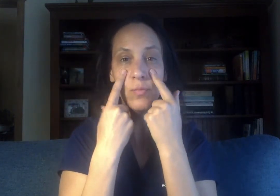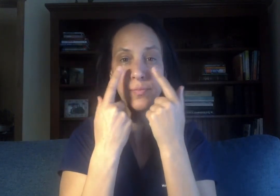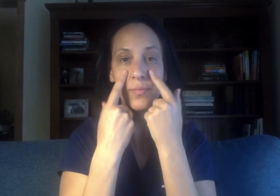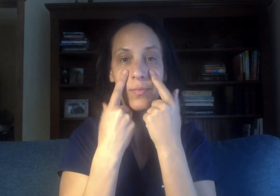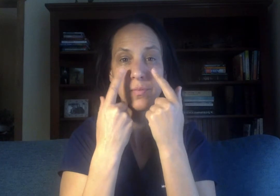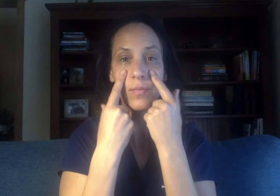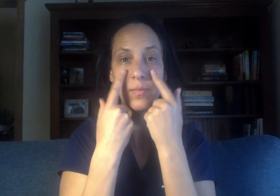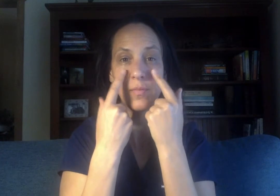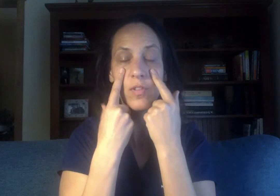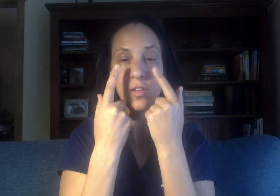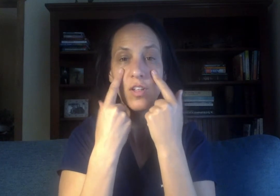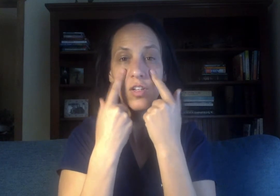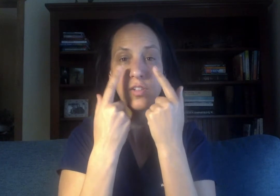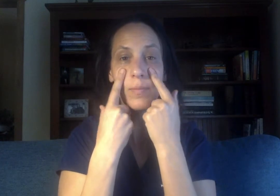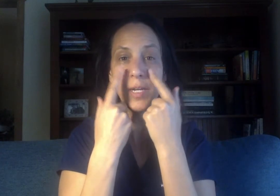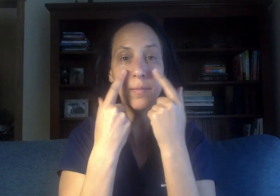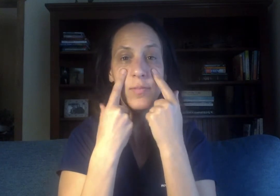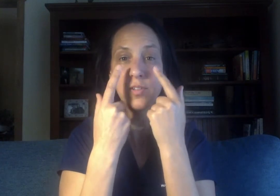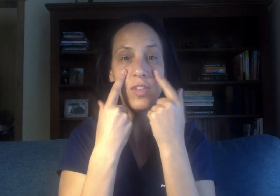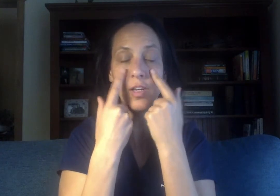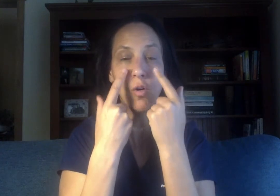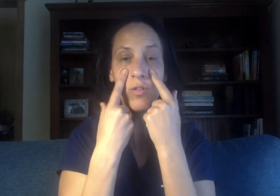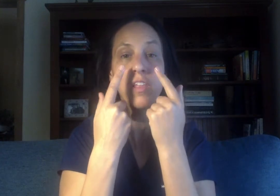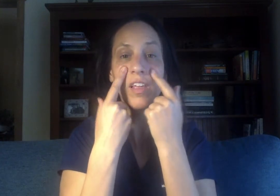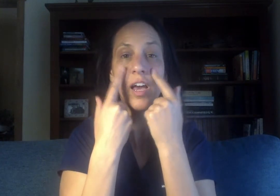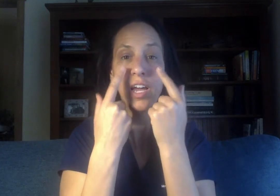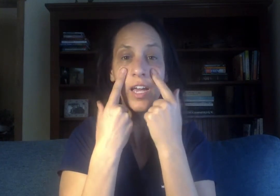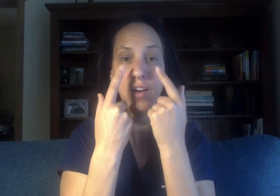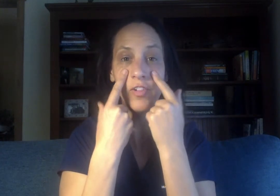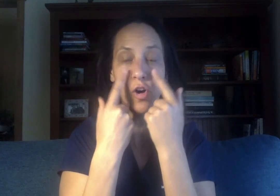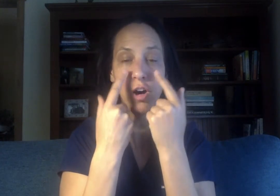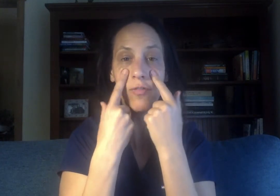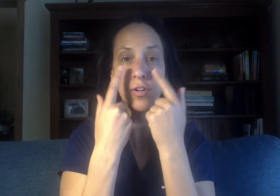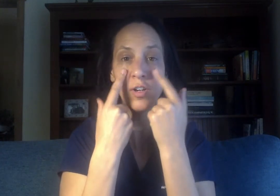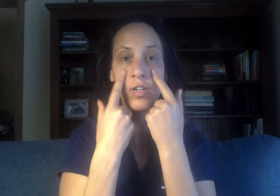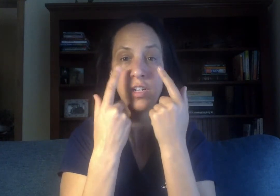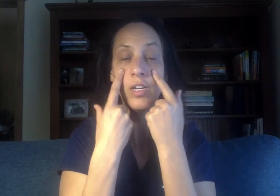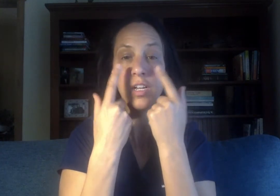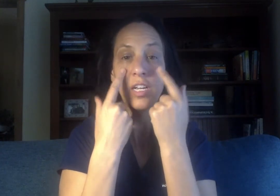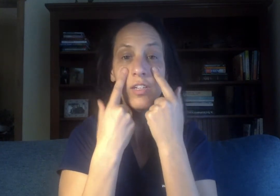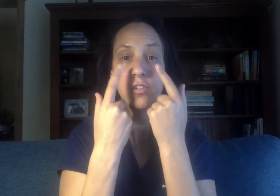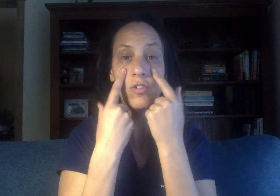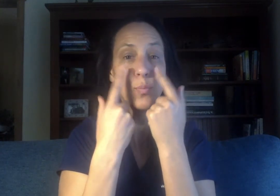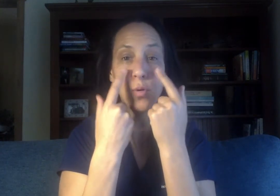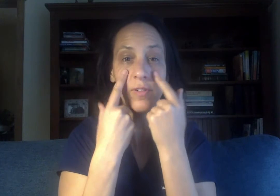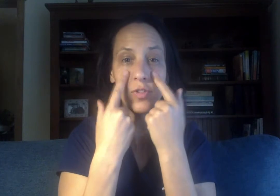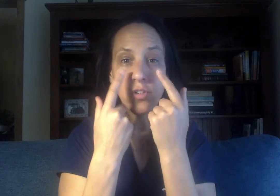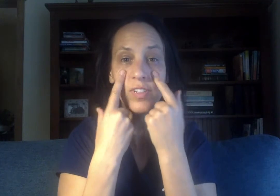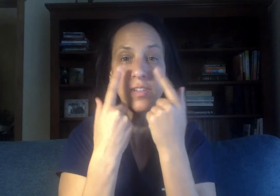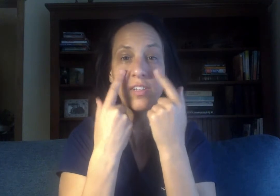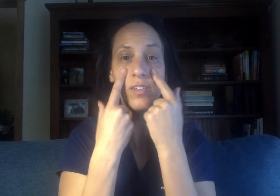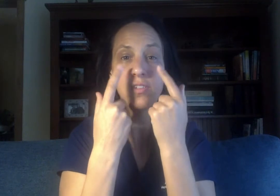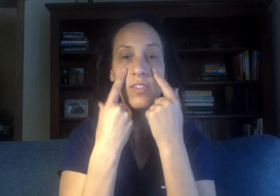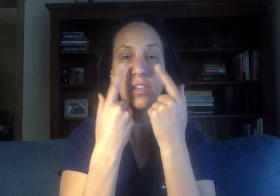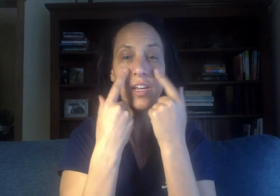sometimes the only thing I have to offer is supportive services like